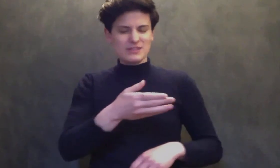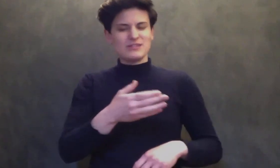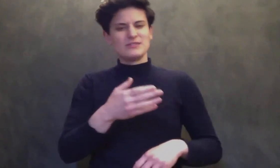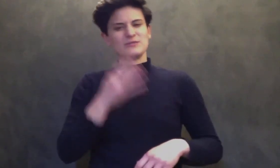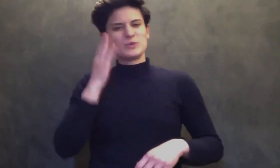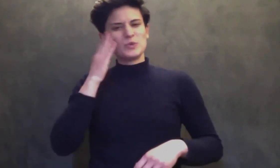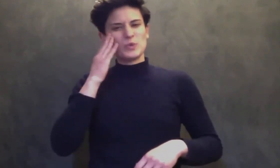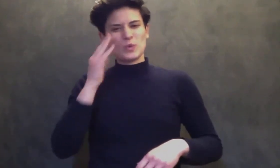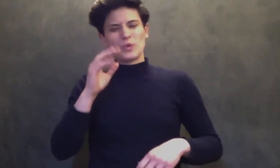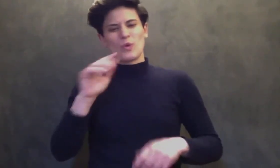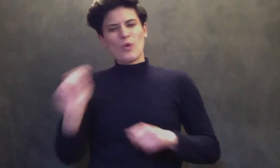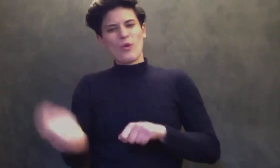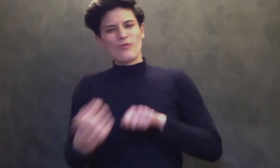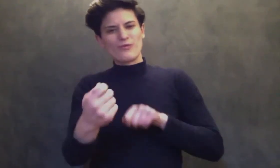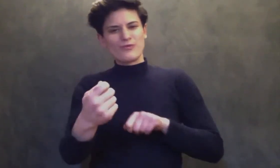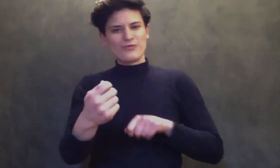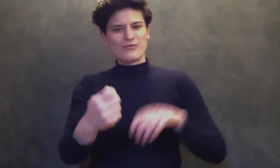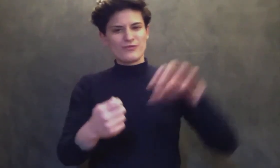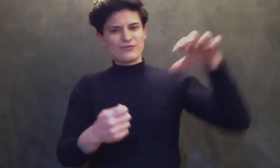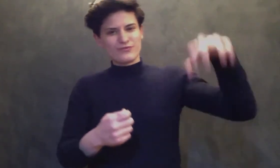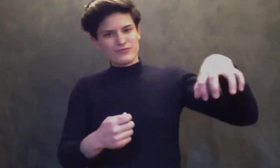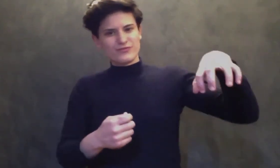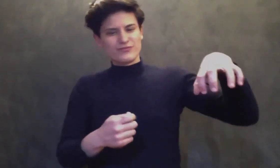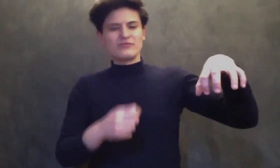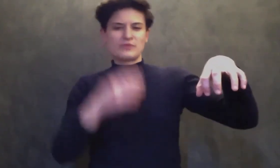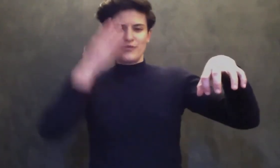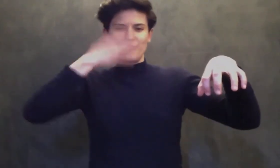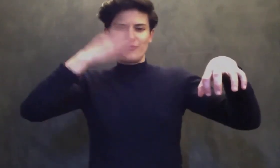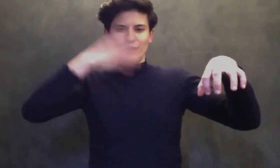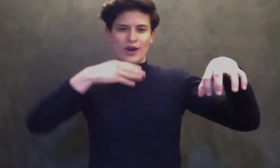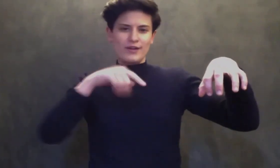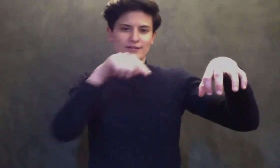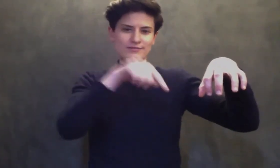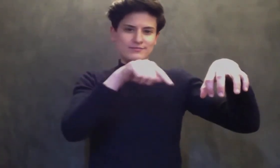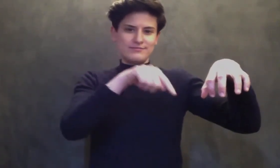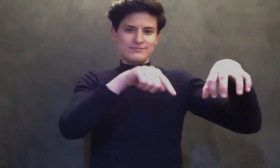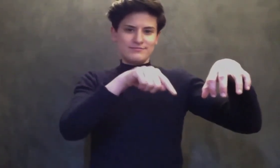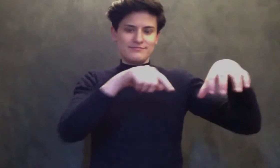You'll be able to find me in front of the golf club by that entrance.